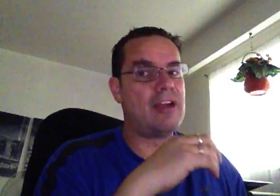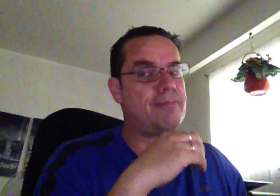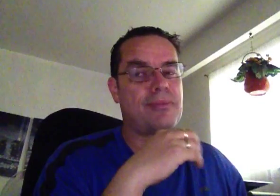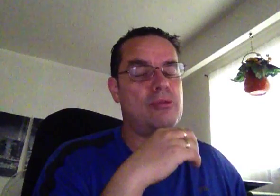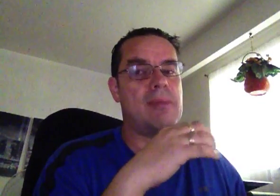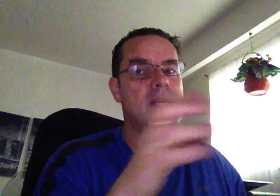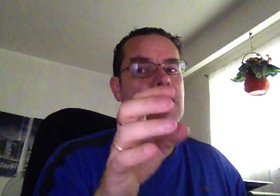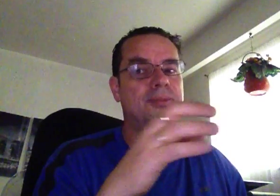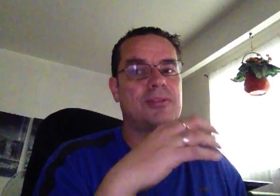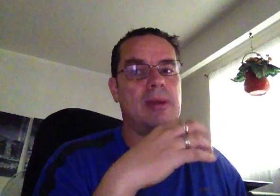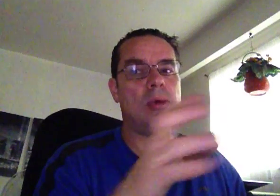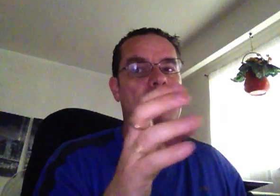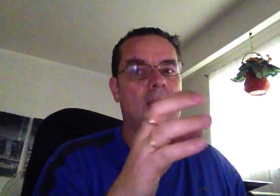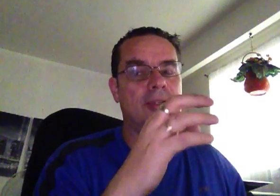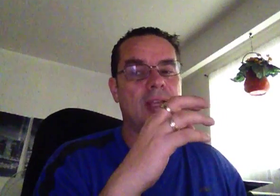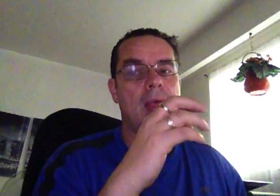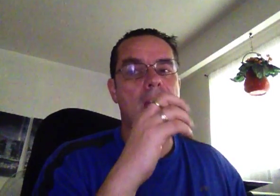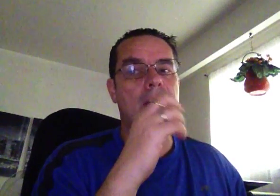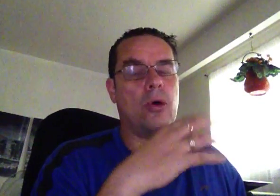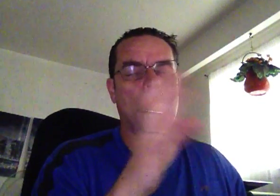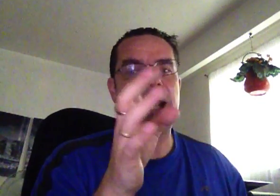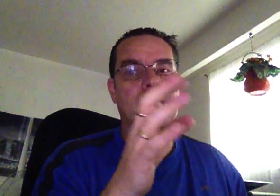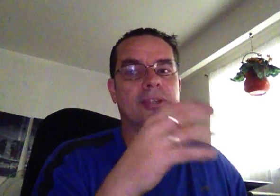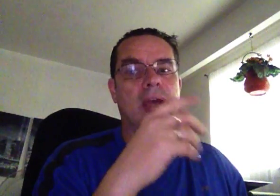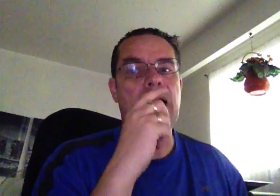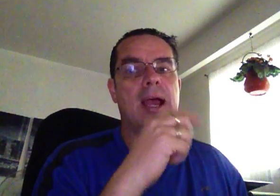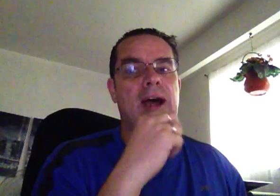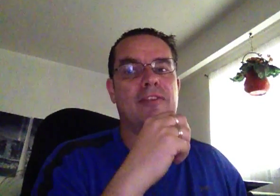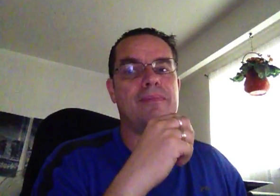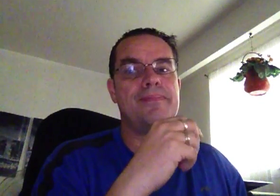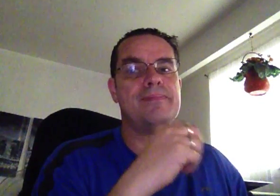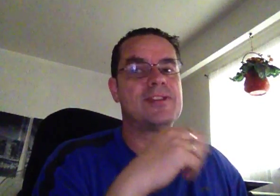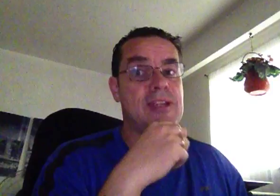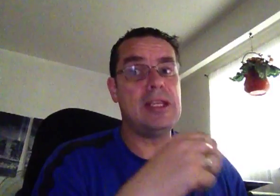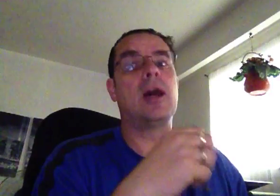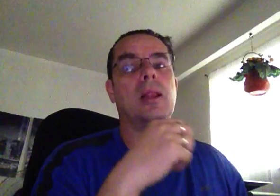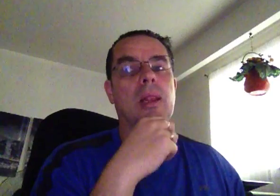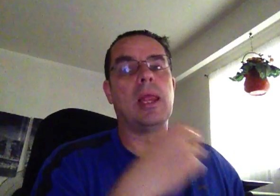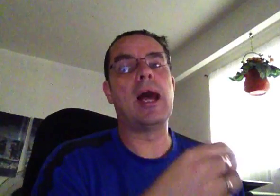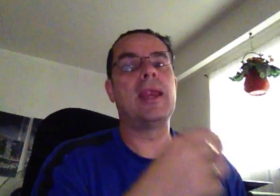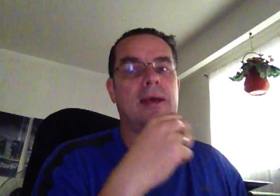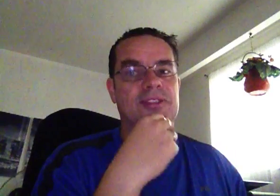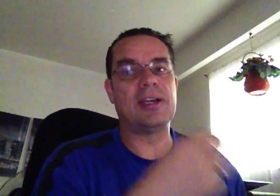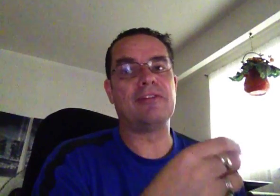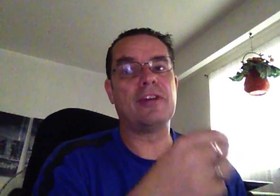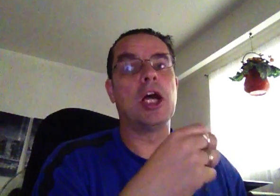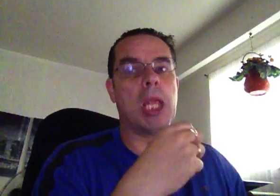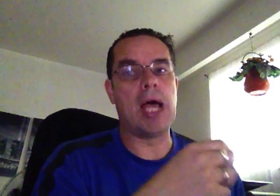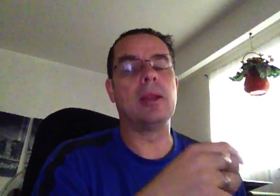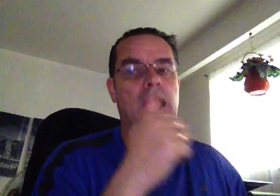through my meetups, through my webinars, the whole nine yards, I have seen a lot of stuff, a lot. A lot